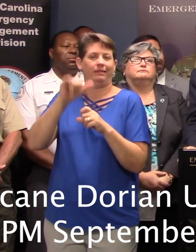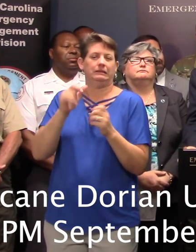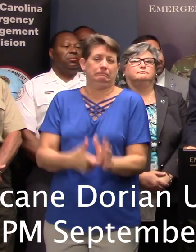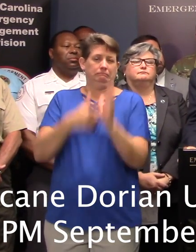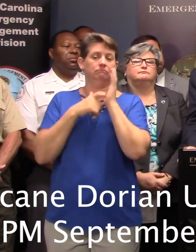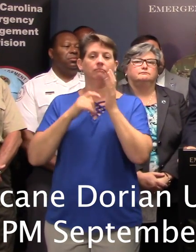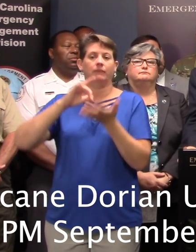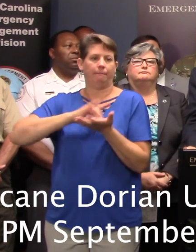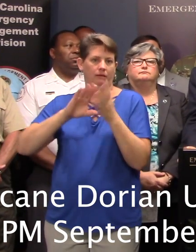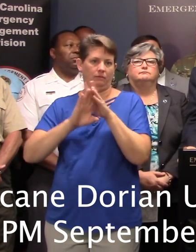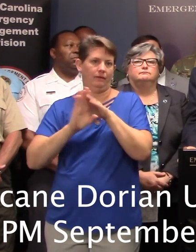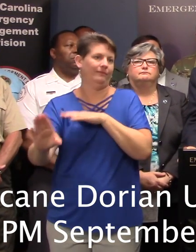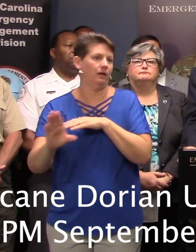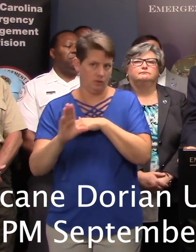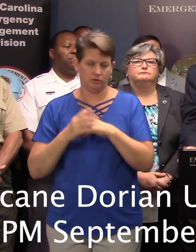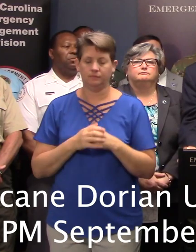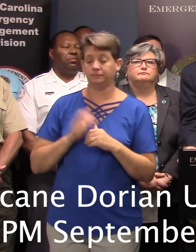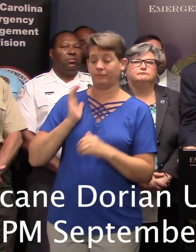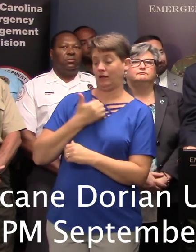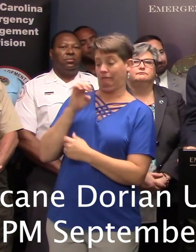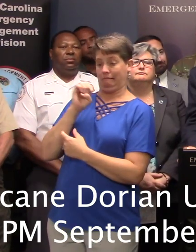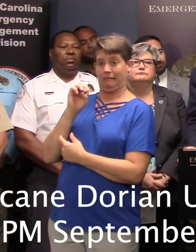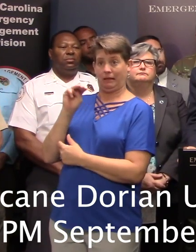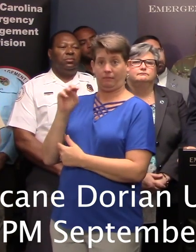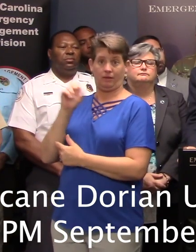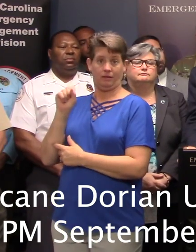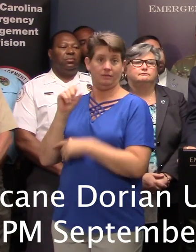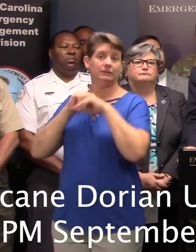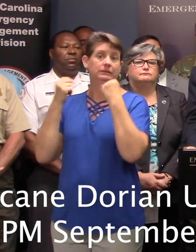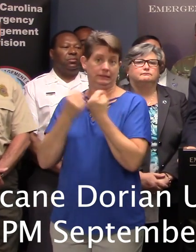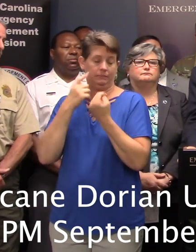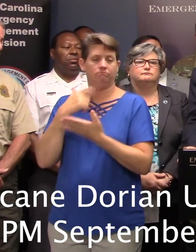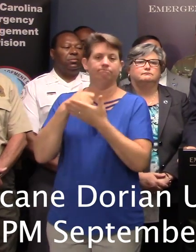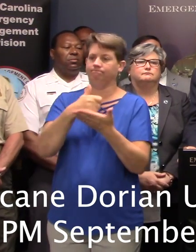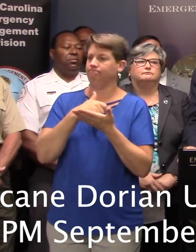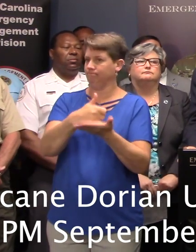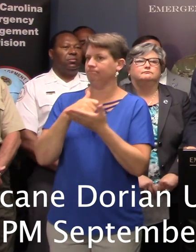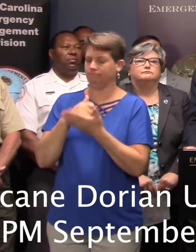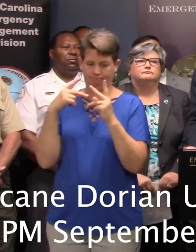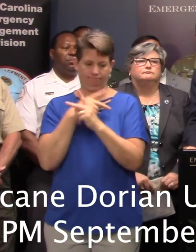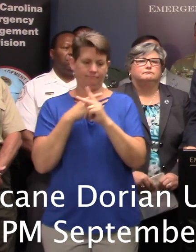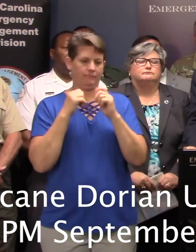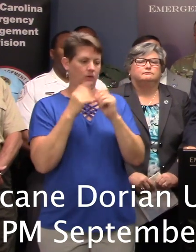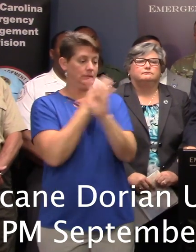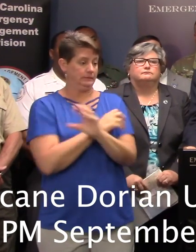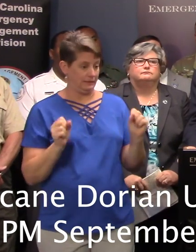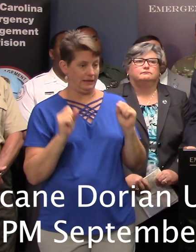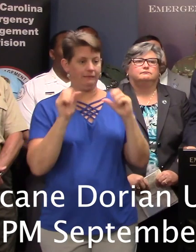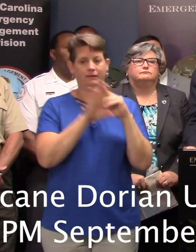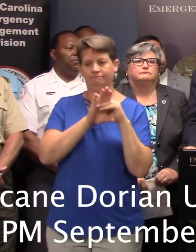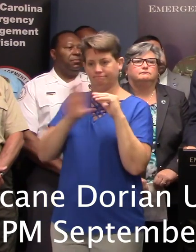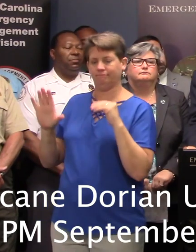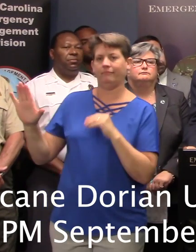evacuation order. Our EMS team has been assisting these facilities in safely evacuating their patients